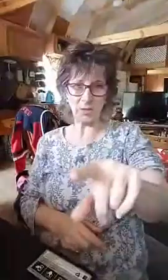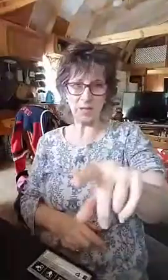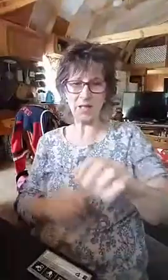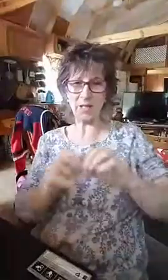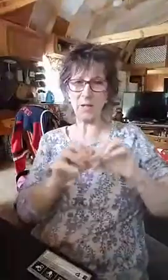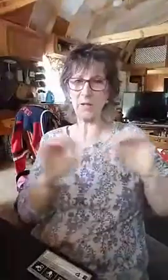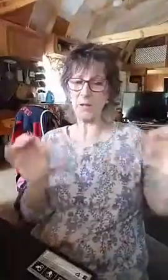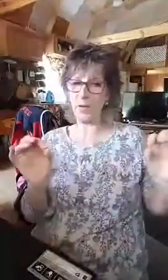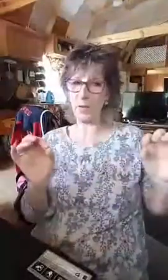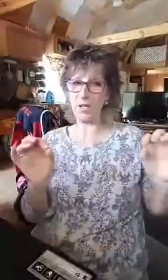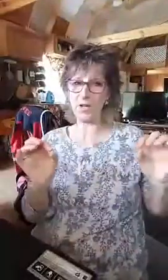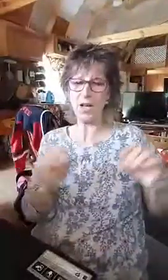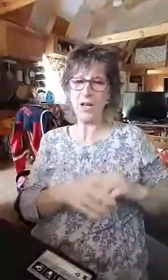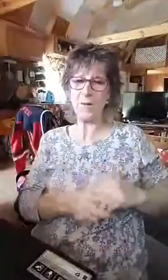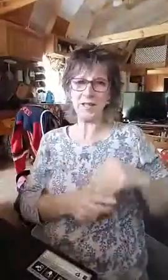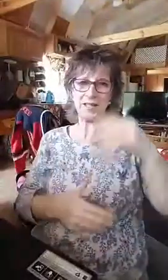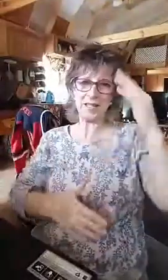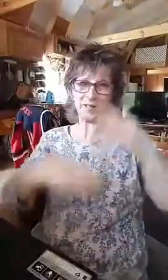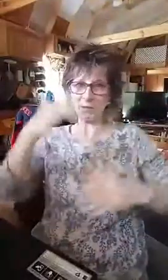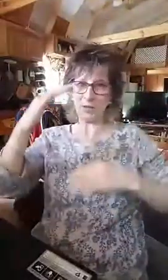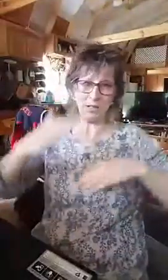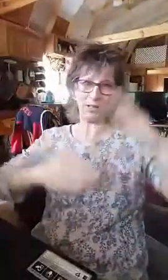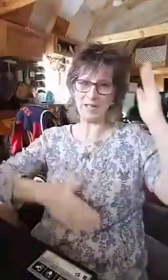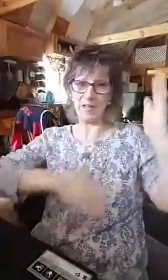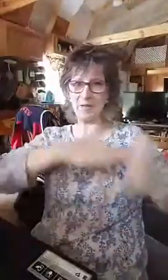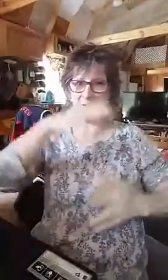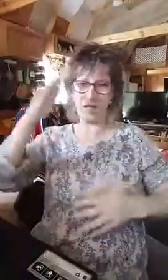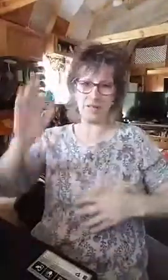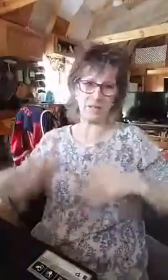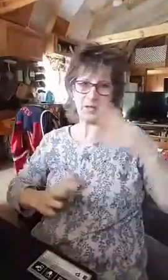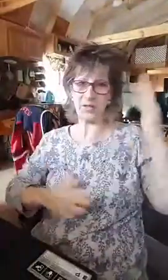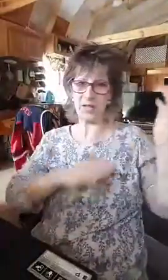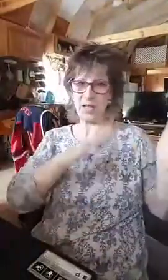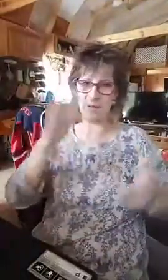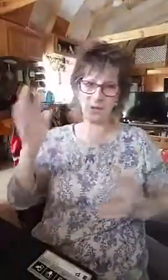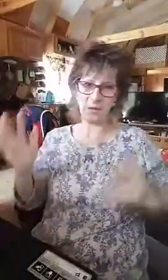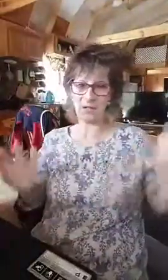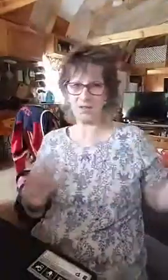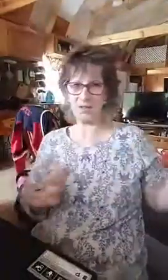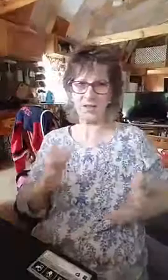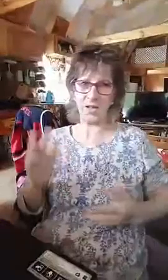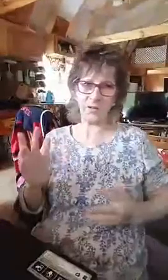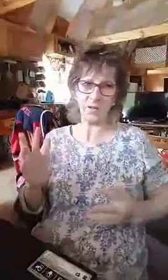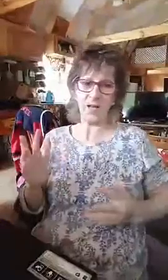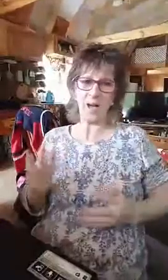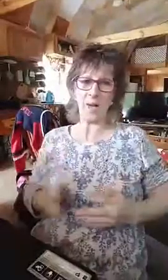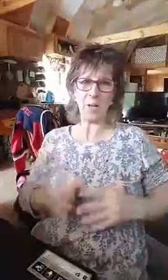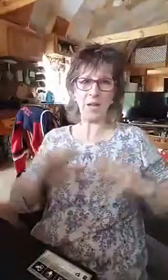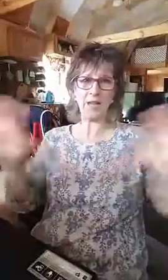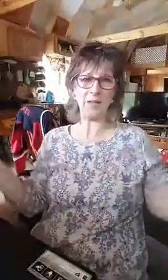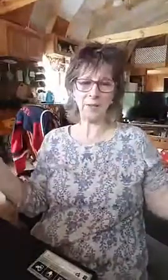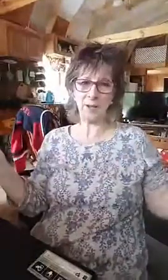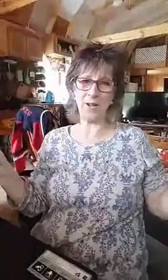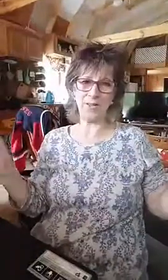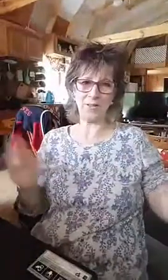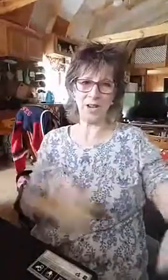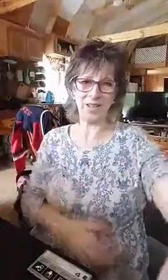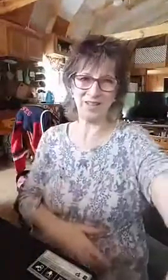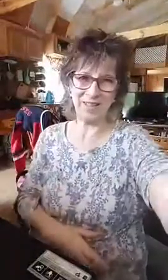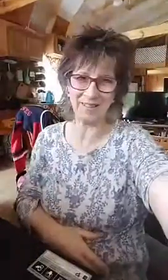me in there if you have a question, because it gets really crazy after a thousand views and answering questions and stuff. Um, okay. Love you all. Talk to you later.